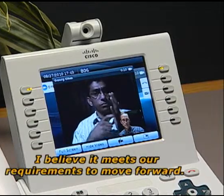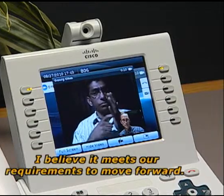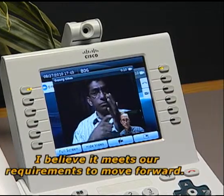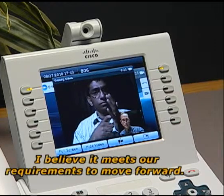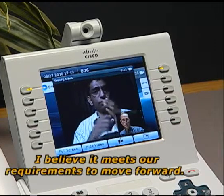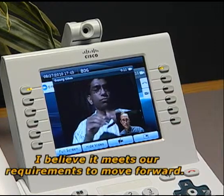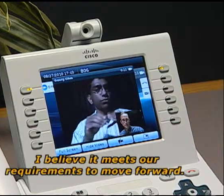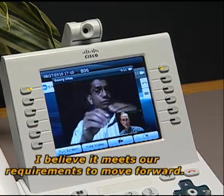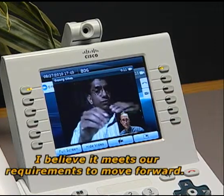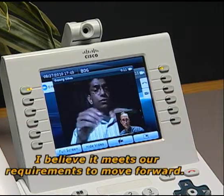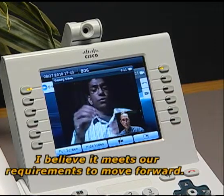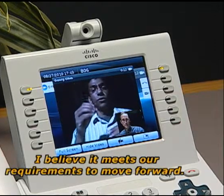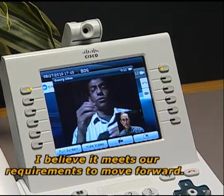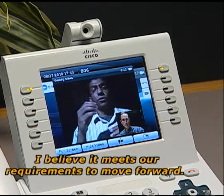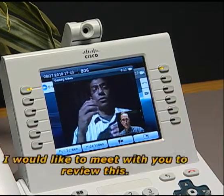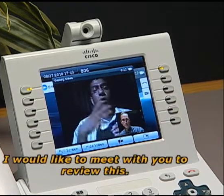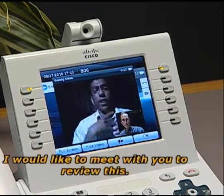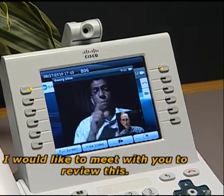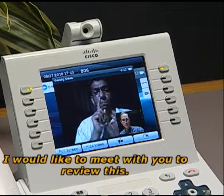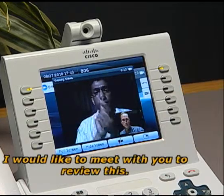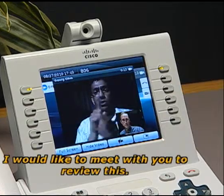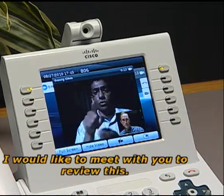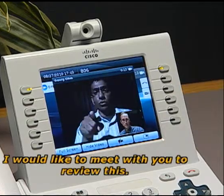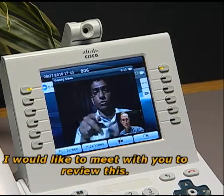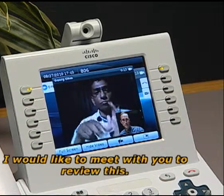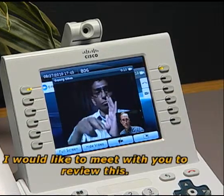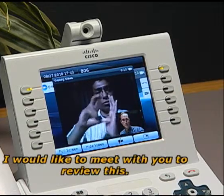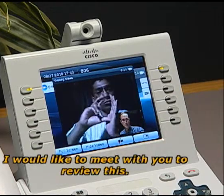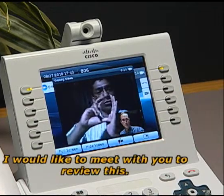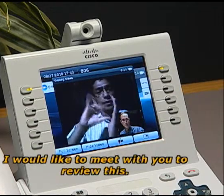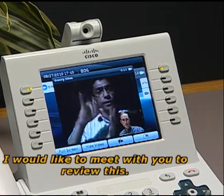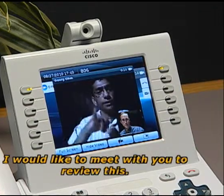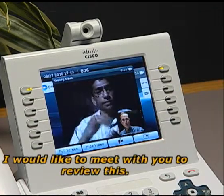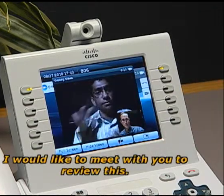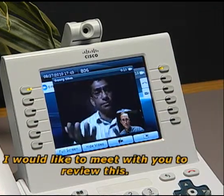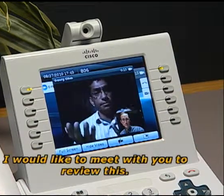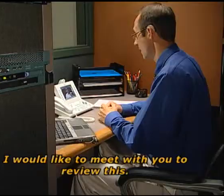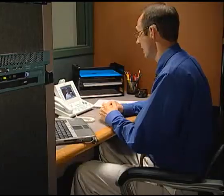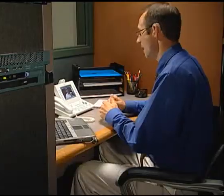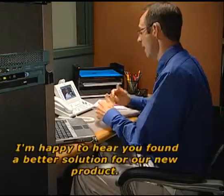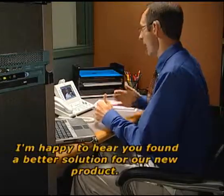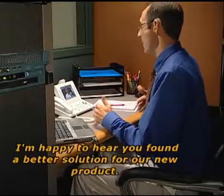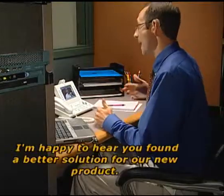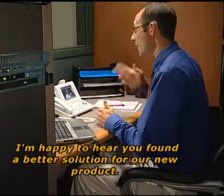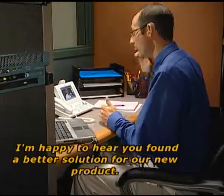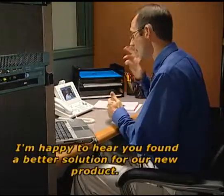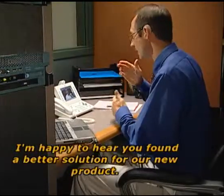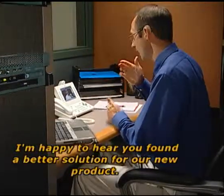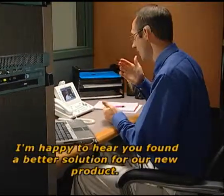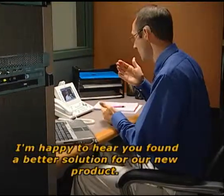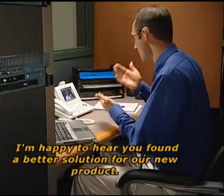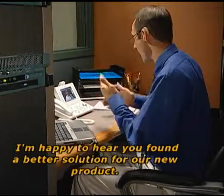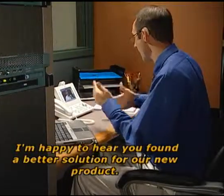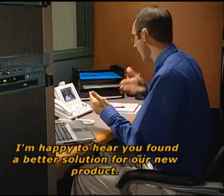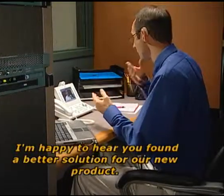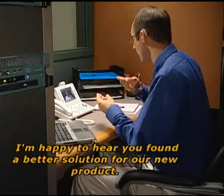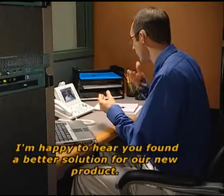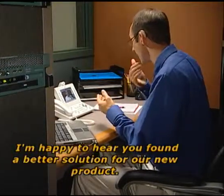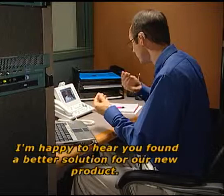our requirements to move forward. I would like to meet with you to review this. I'm happy to hear that you might have found a better